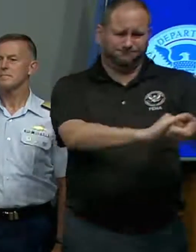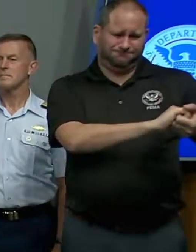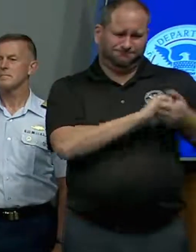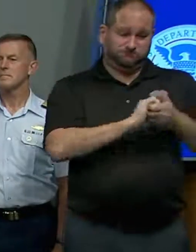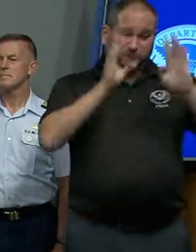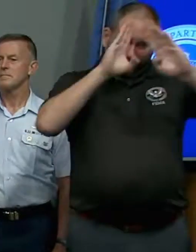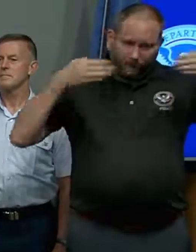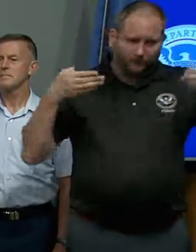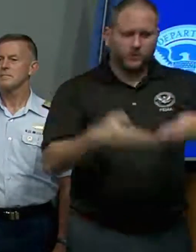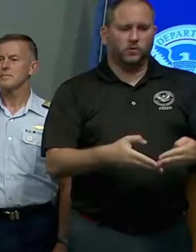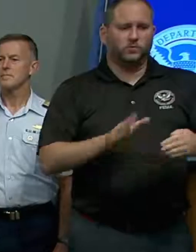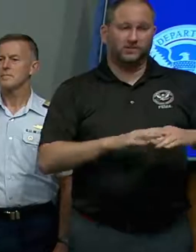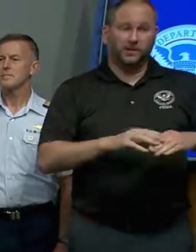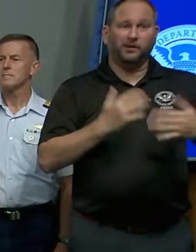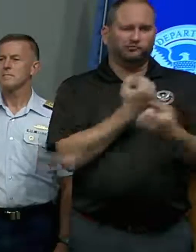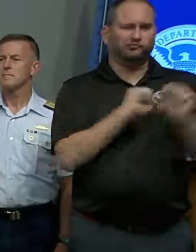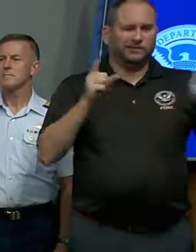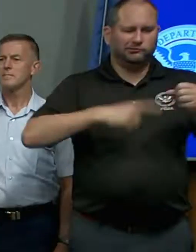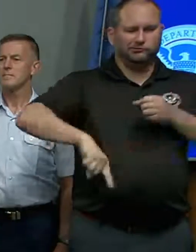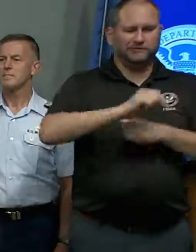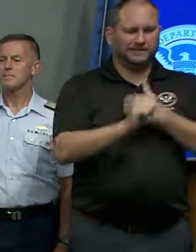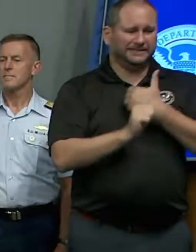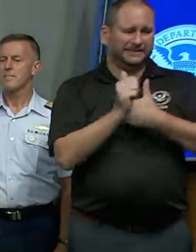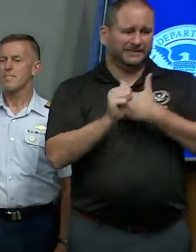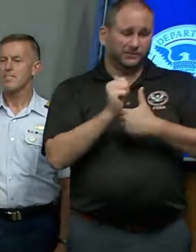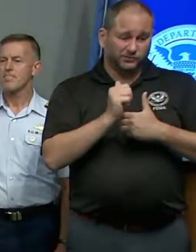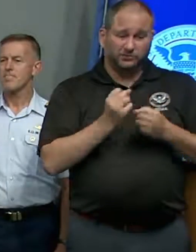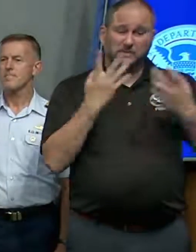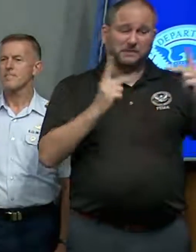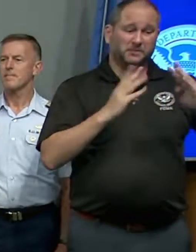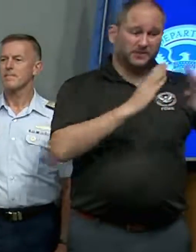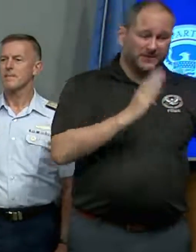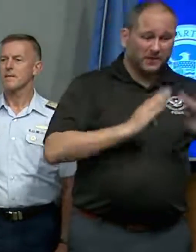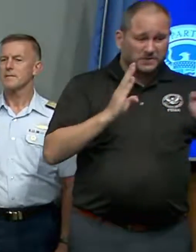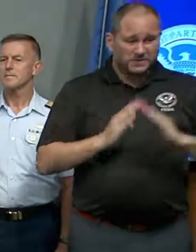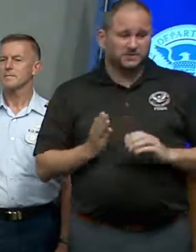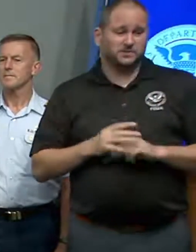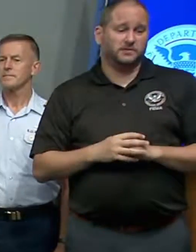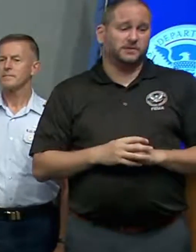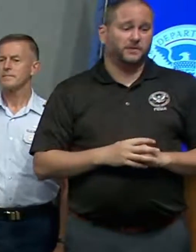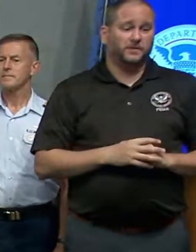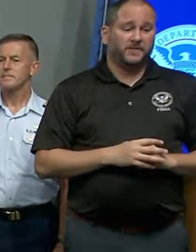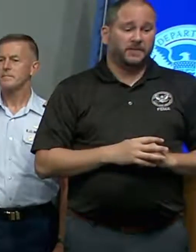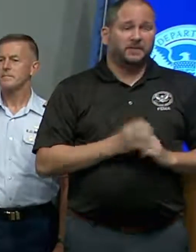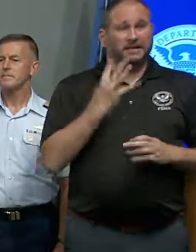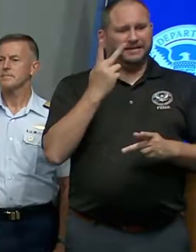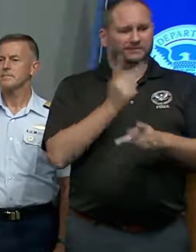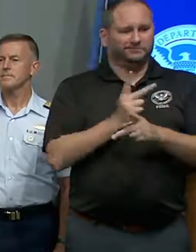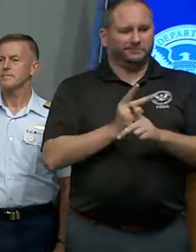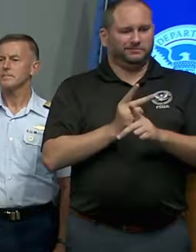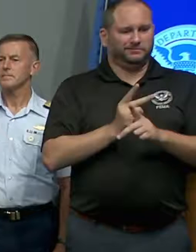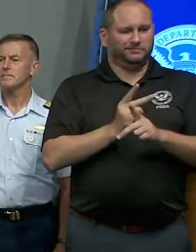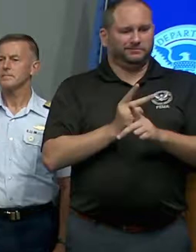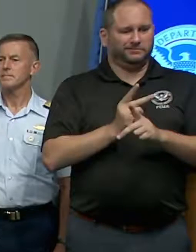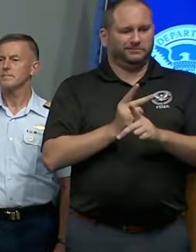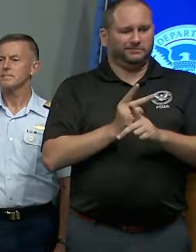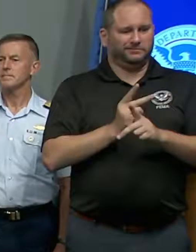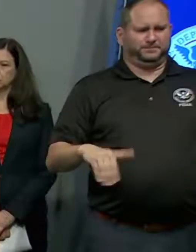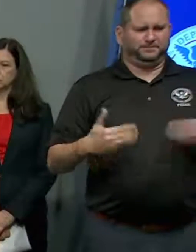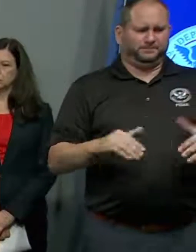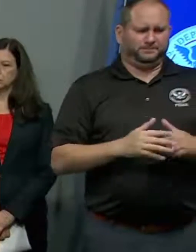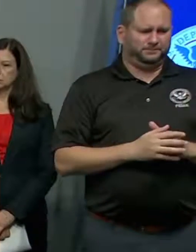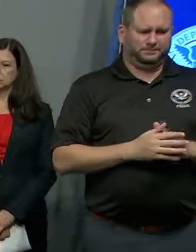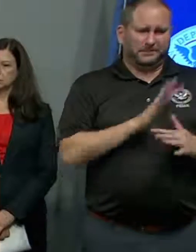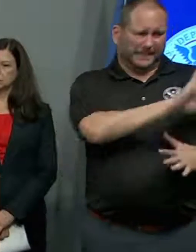those in danger and providing housing and immediate care for those who are displaced. Rhett Reese turned upside